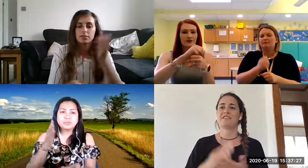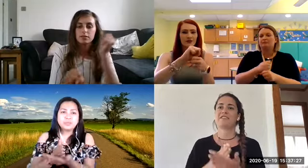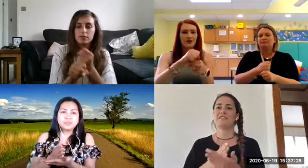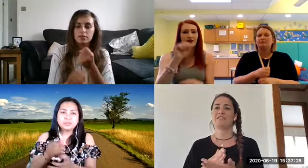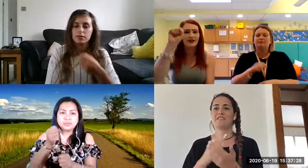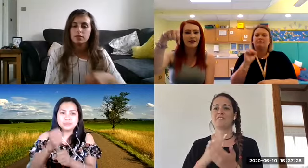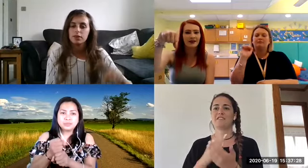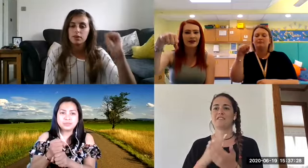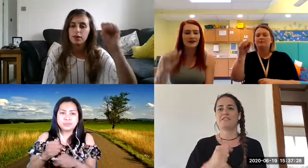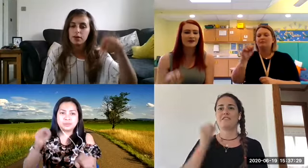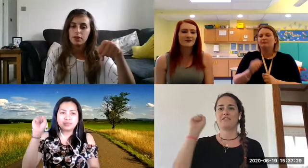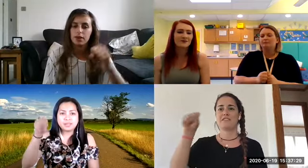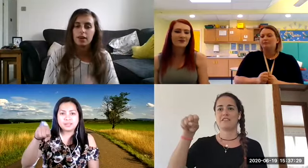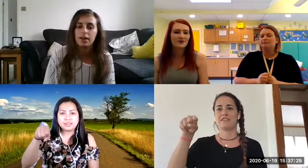supposed to do, oh yeah